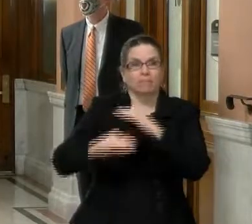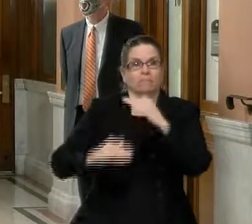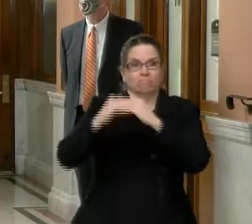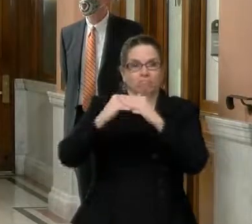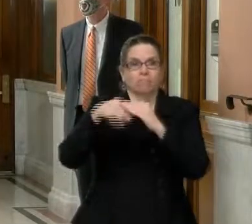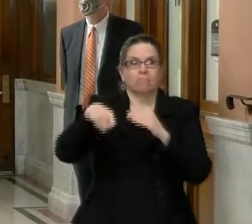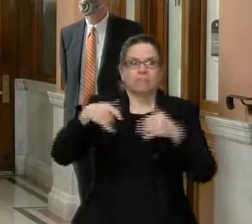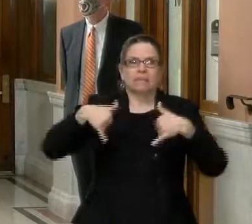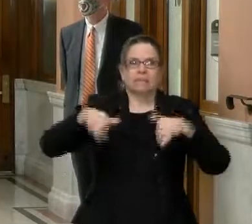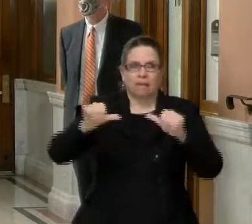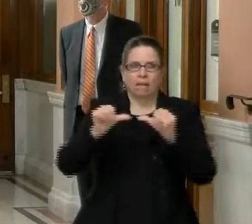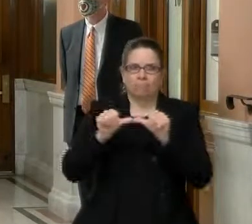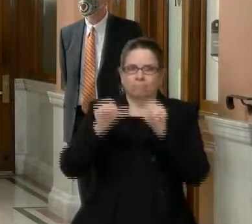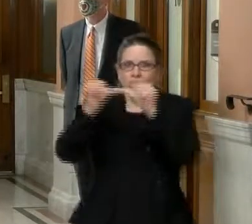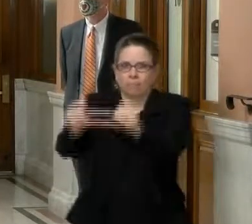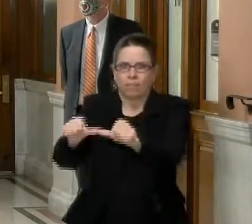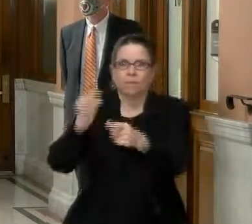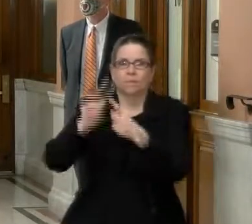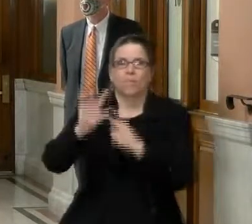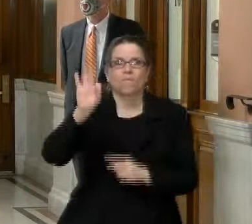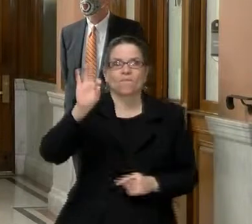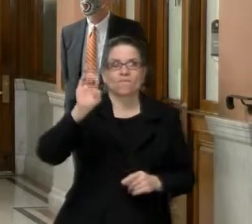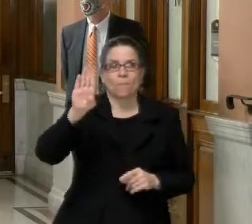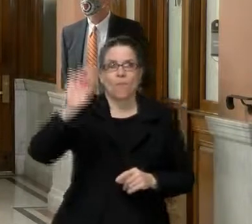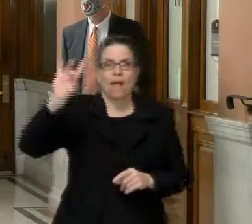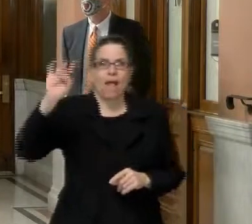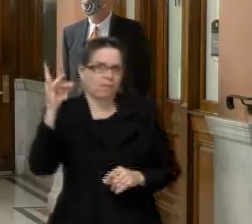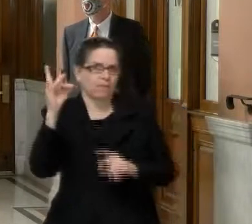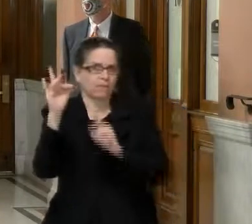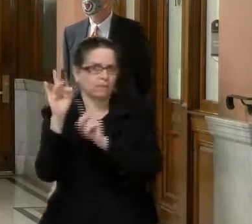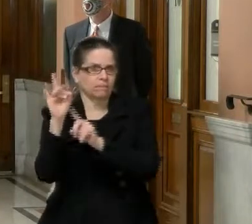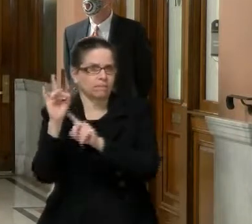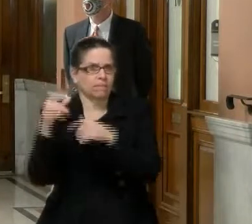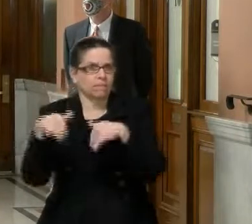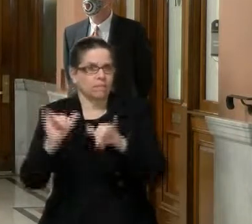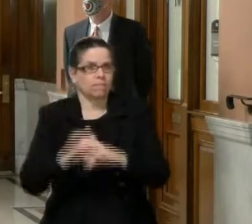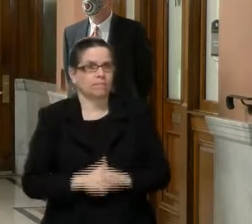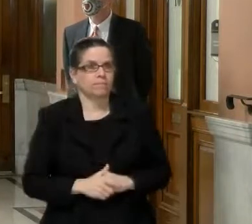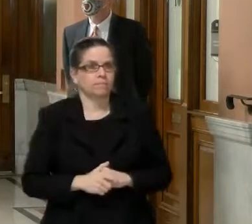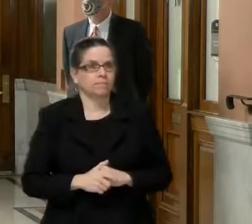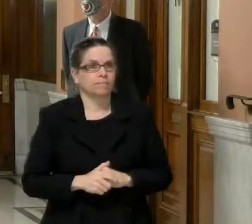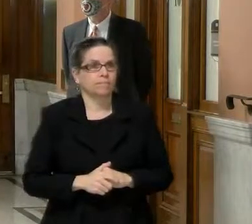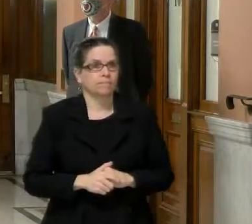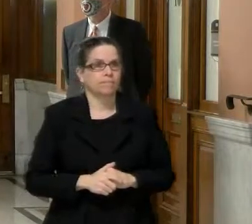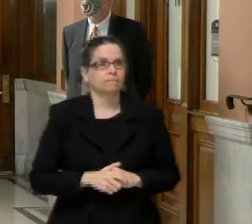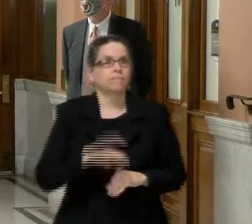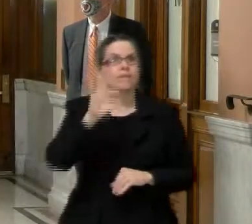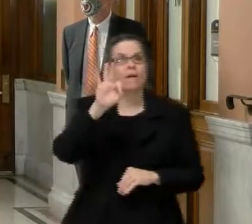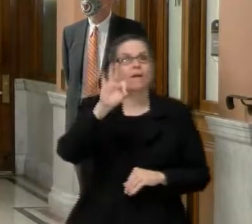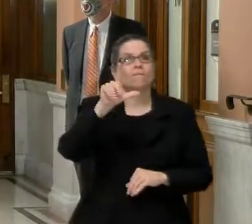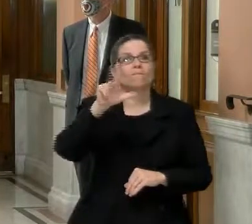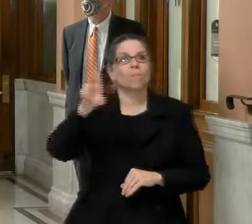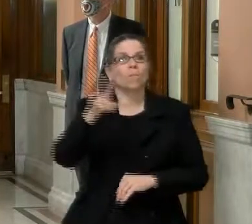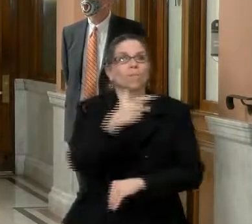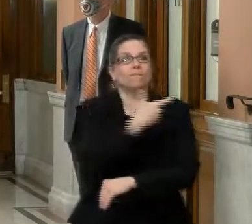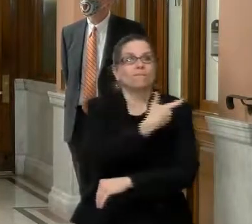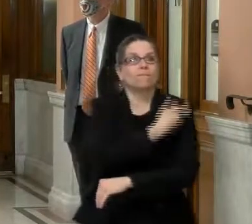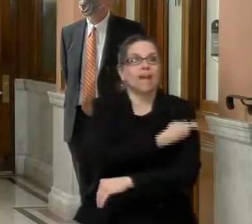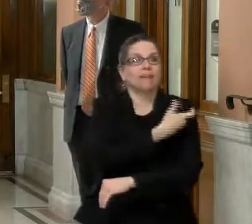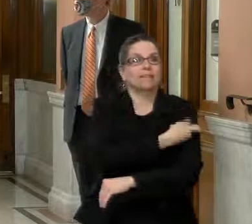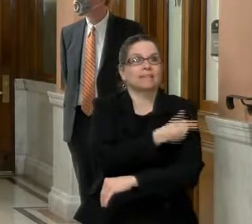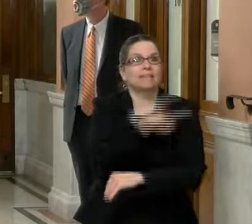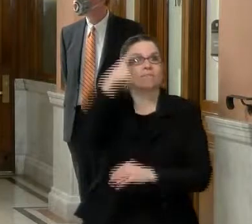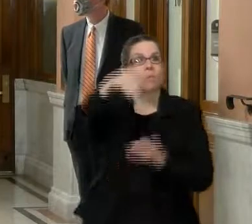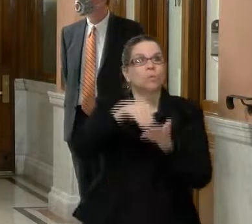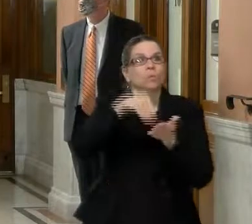8th, uh, desi flu shots, uh, desi announced they are no longer requiring flu shots for students when they return